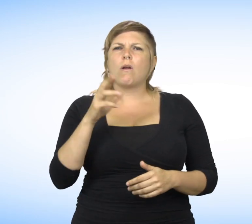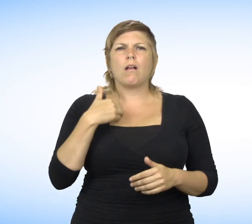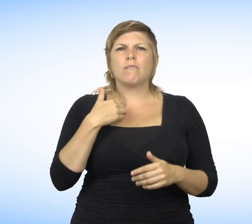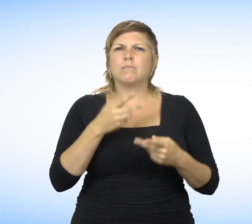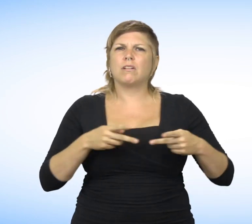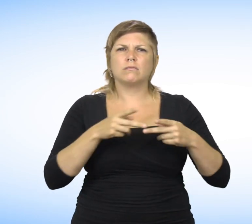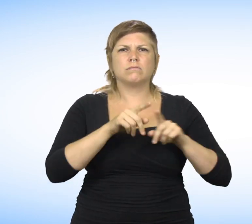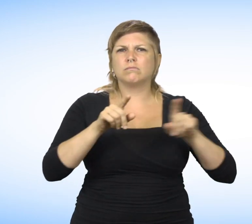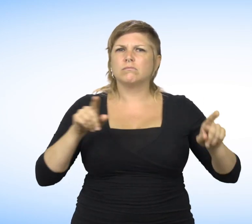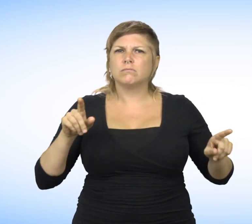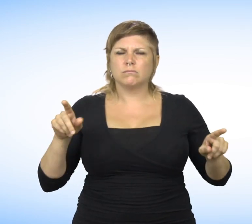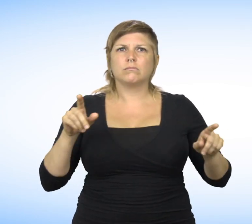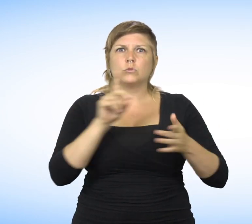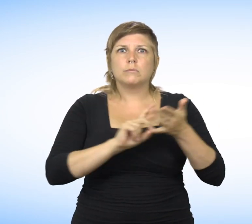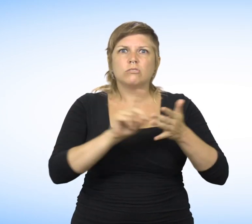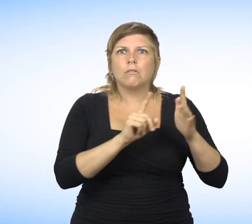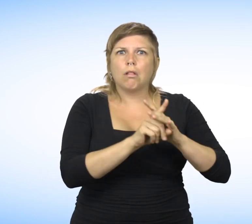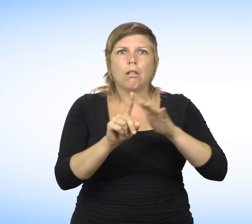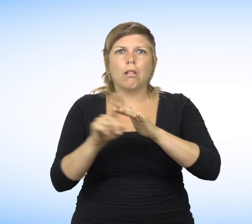or areas where discrimination is prohibited,